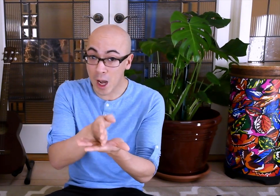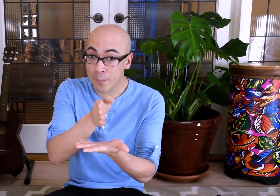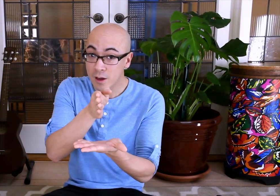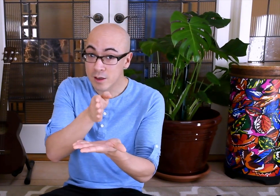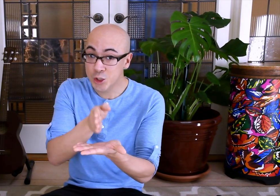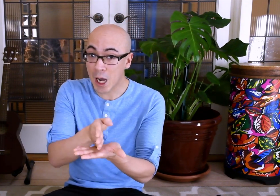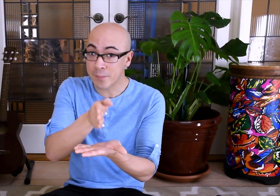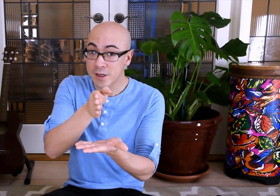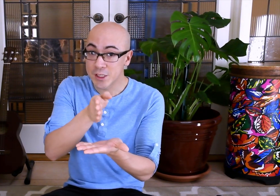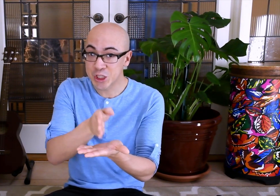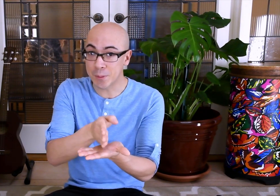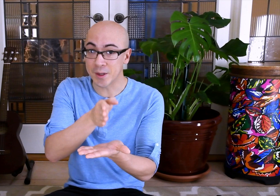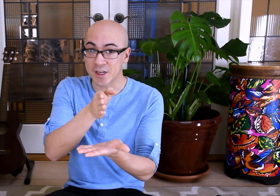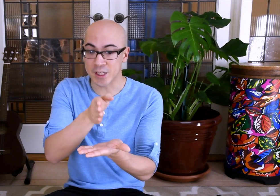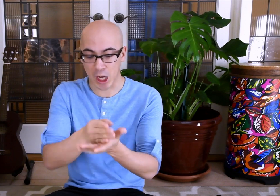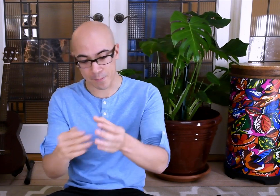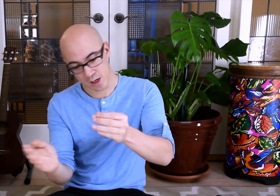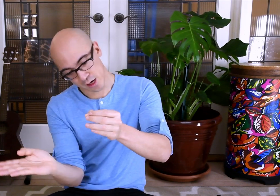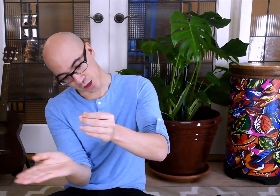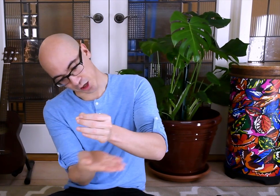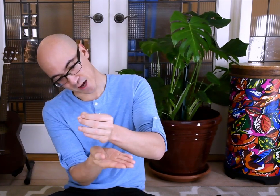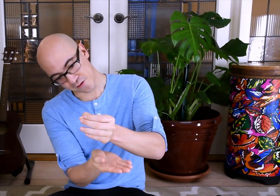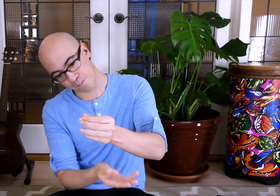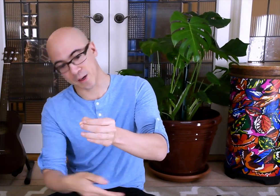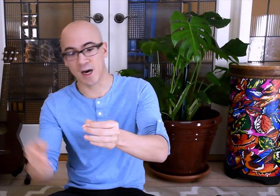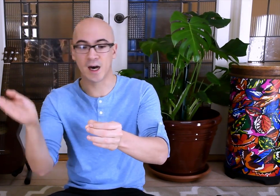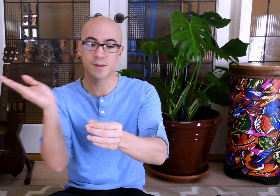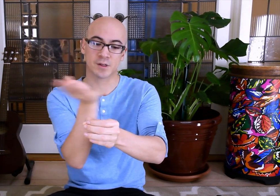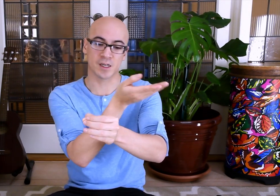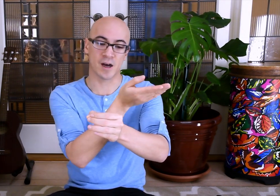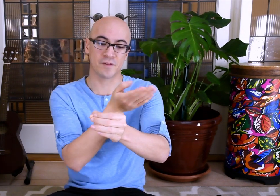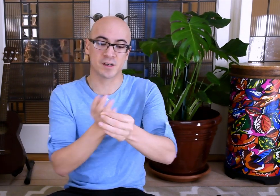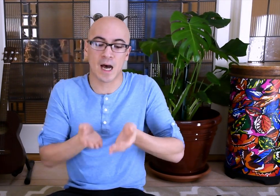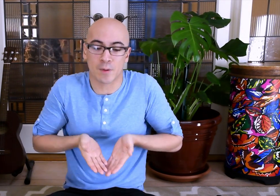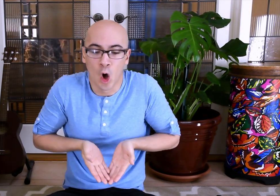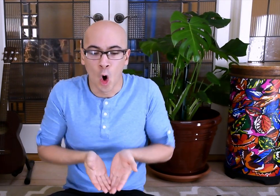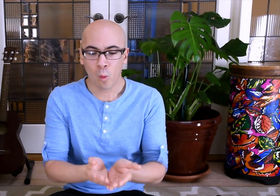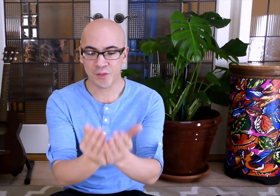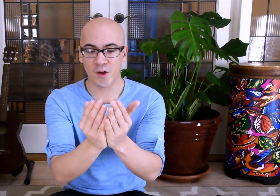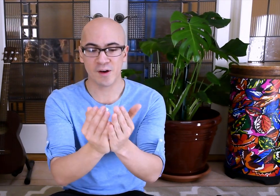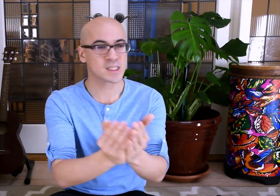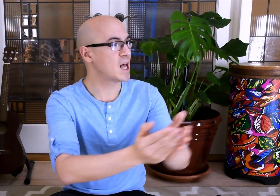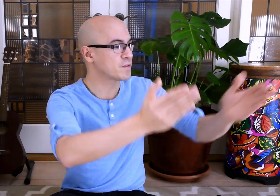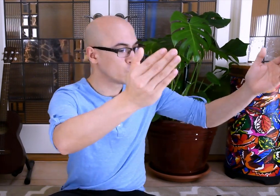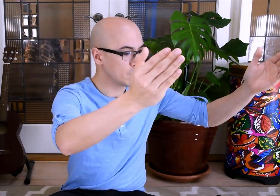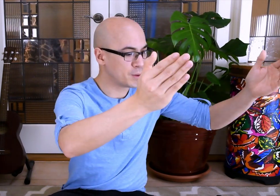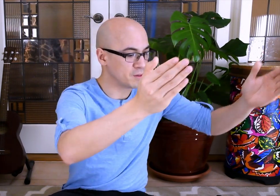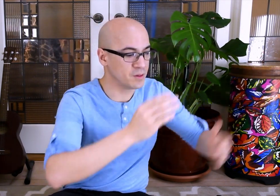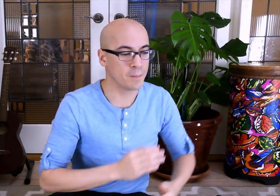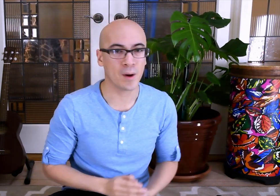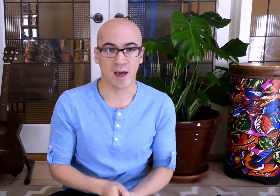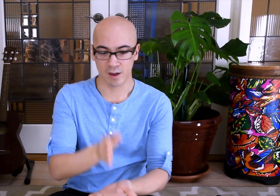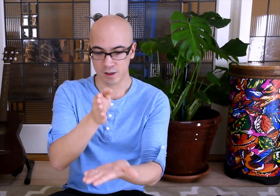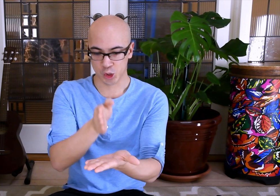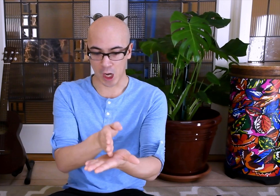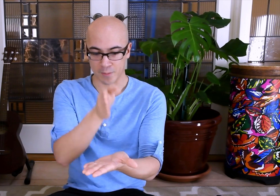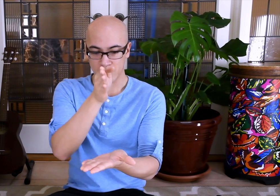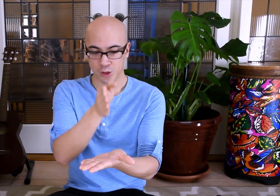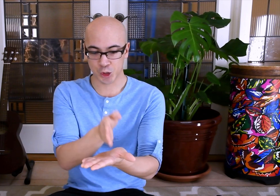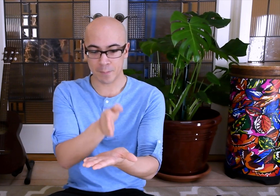Chop, chop, shippity chop. Cut off the bottom, cut off the top. What there is left, we'll put in the pot. Chop, chop,